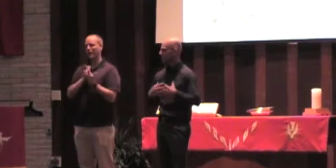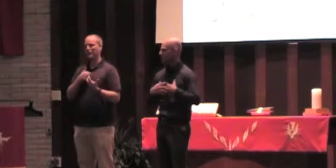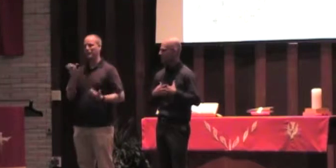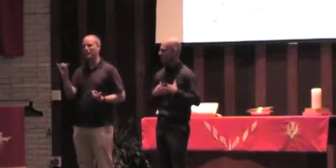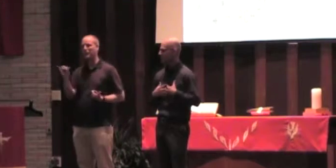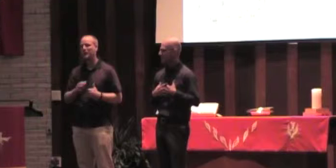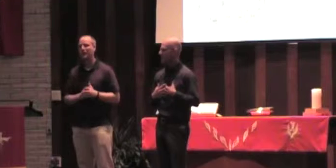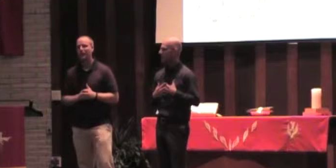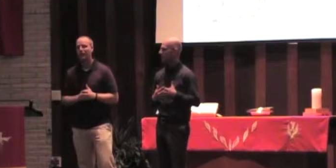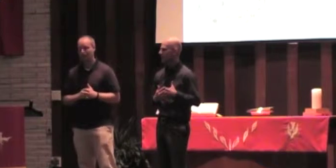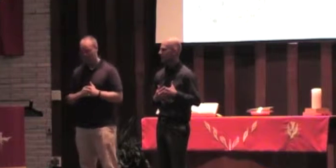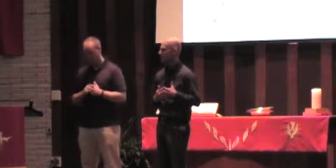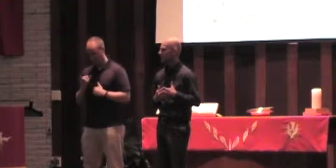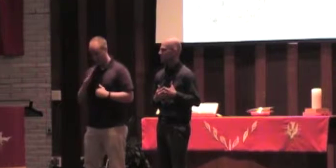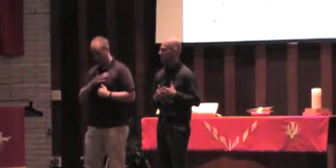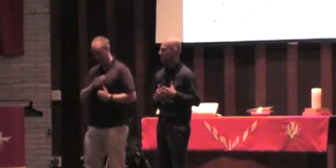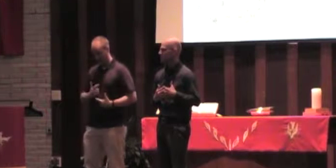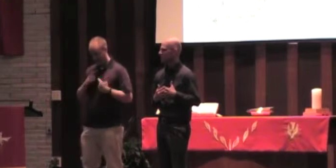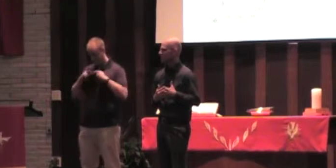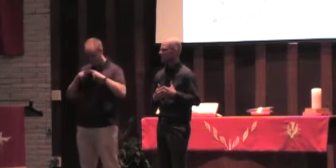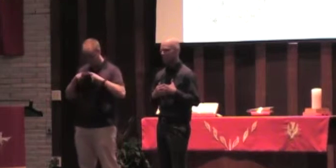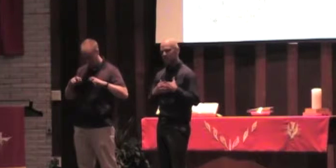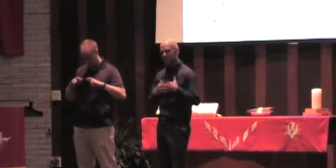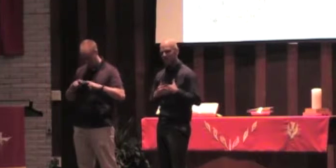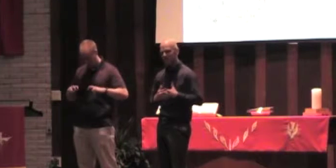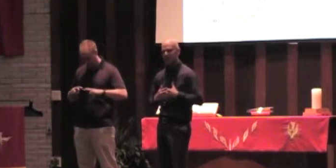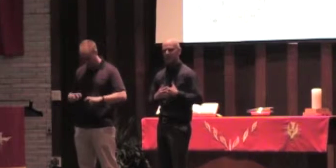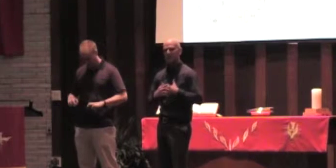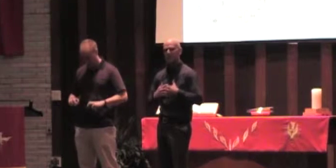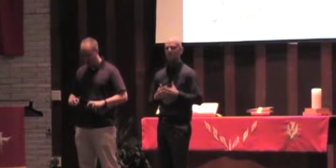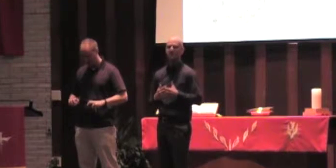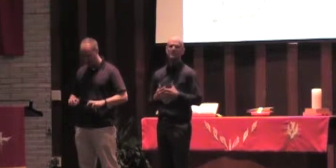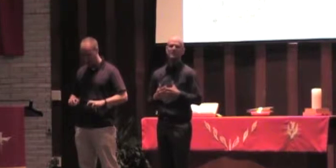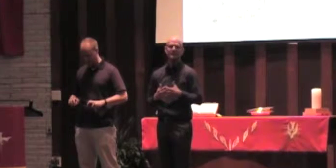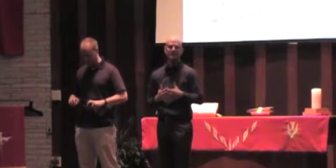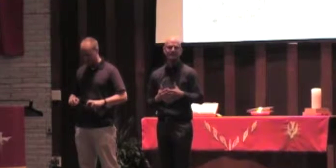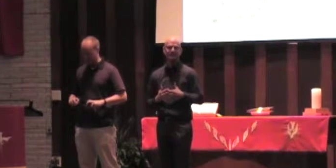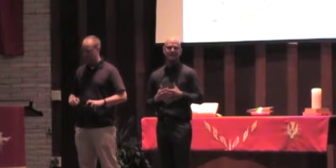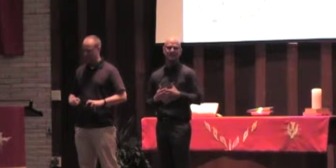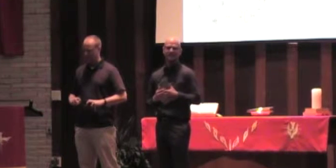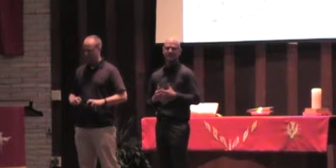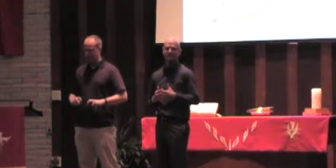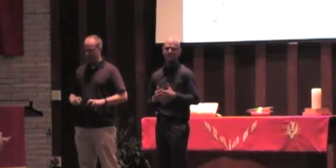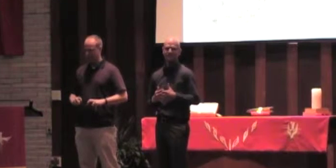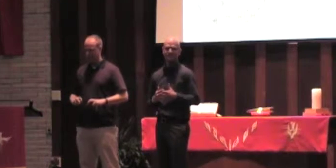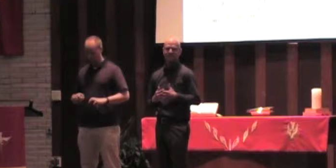Is that if we examine our own lives, we will defend most fiercely